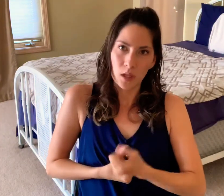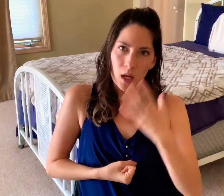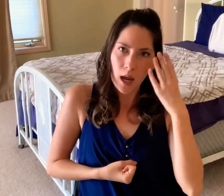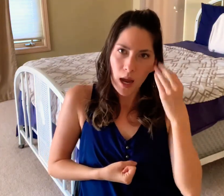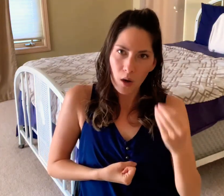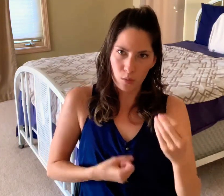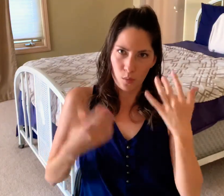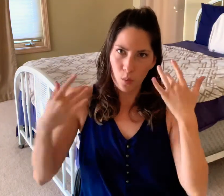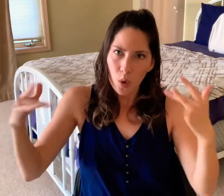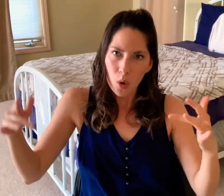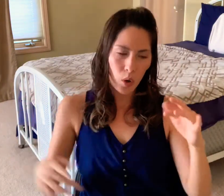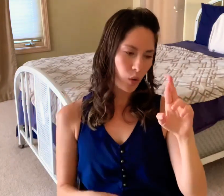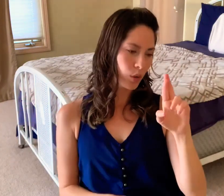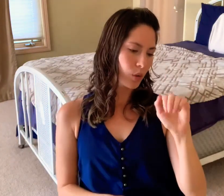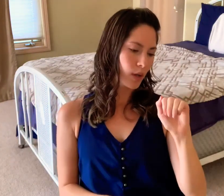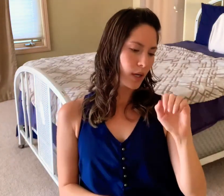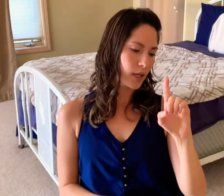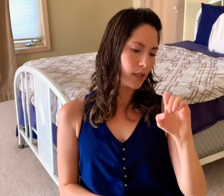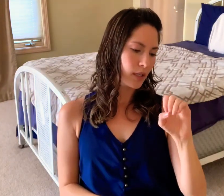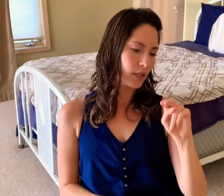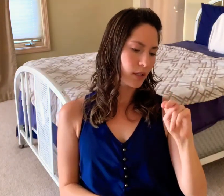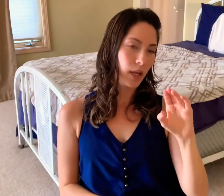and outer radiance